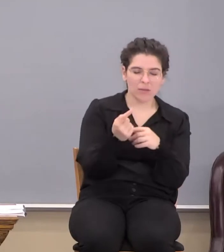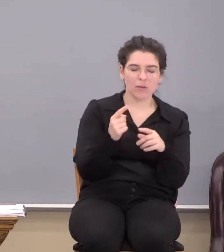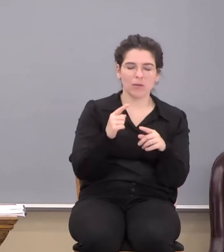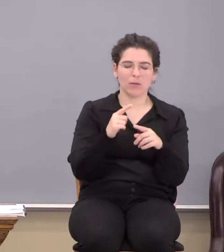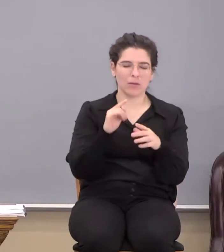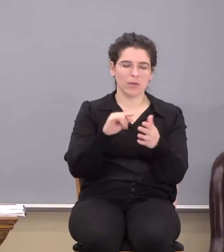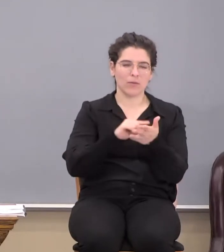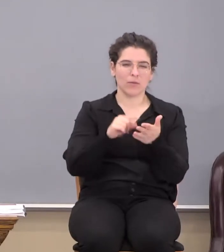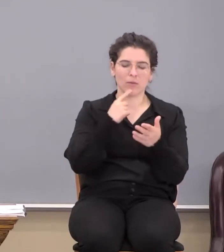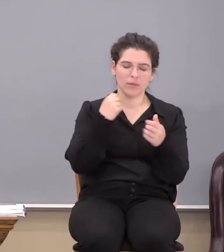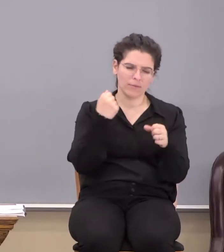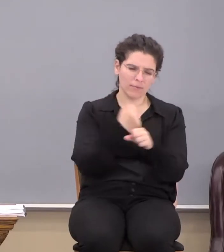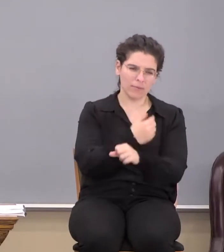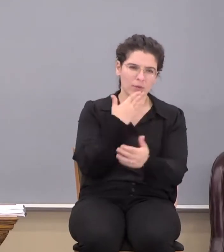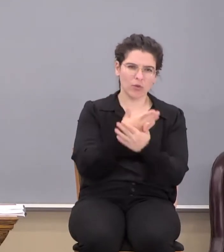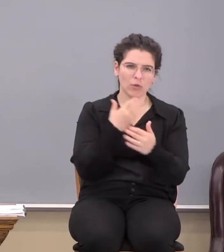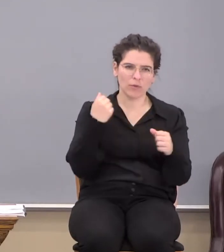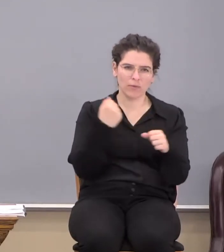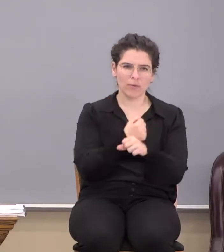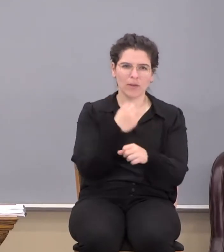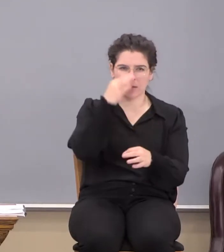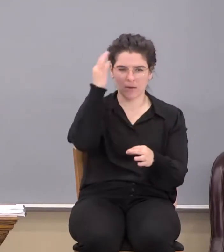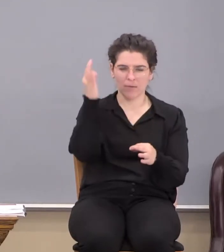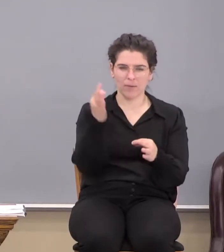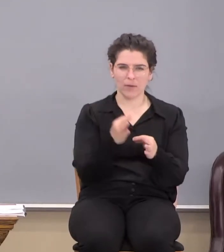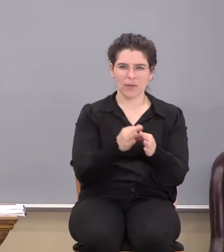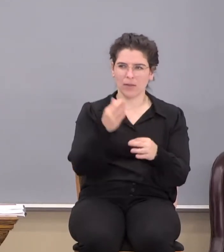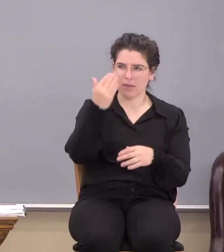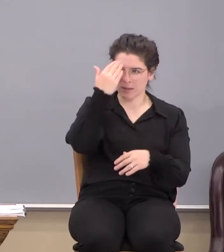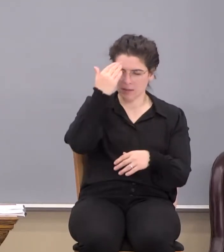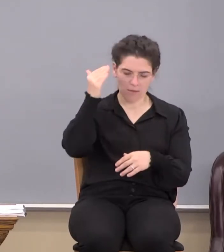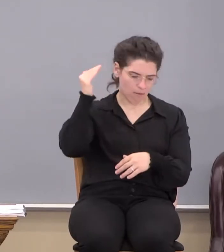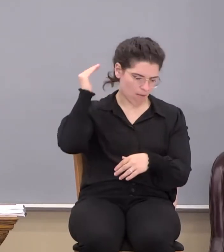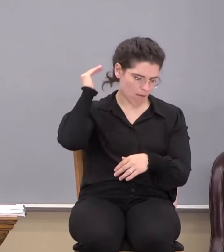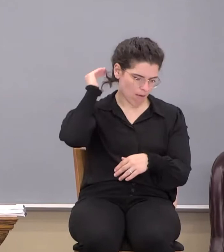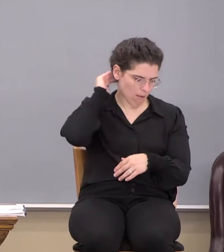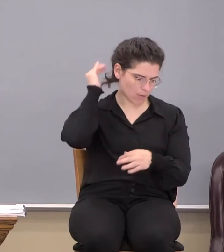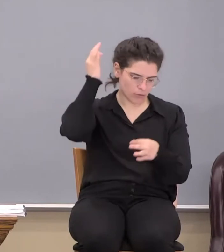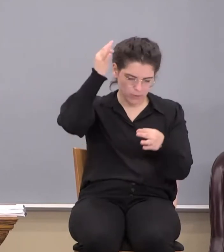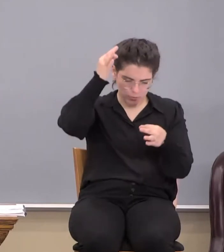fight the good fight of faith, it's a conscious choice.